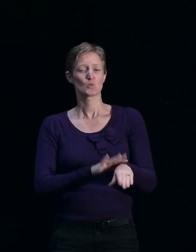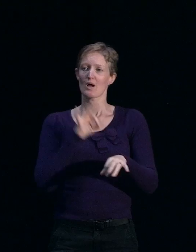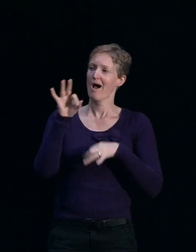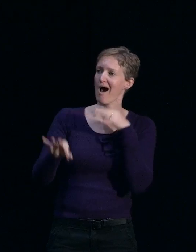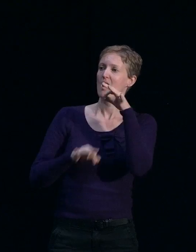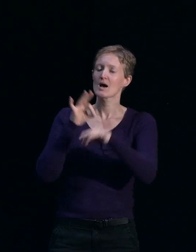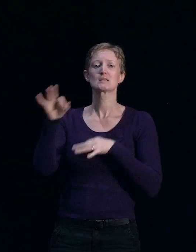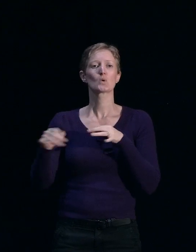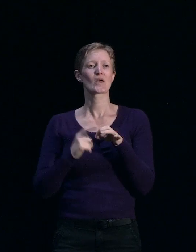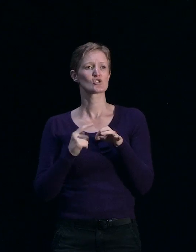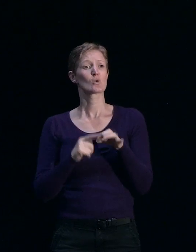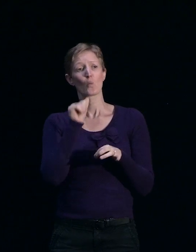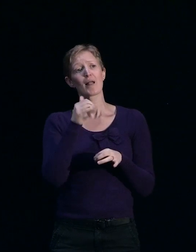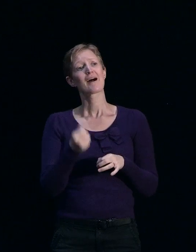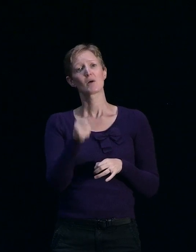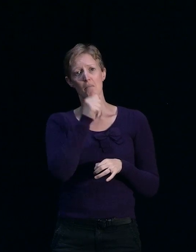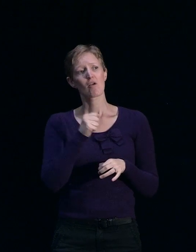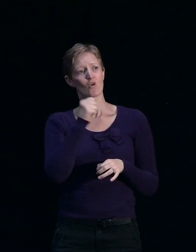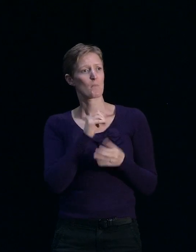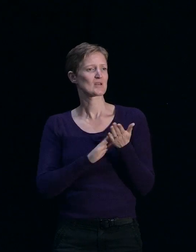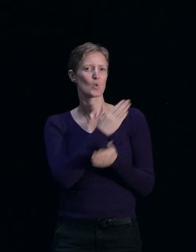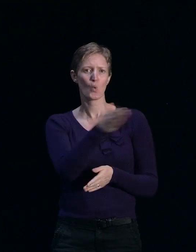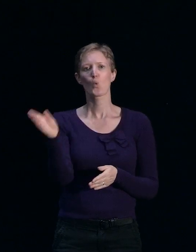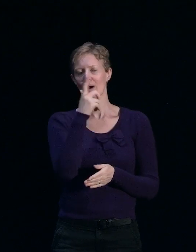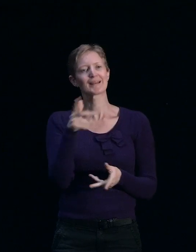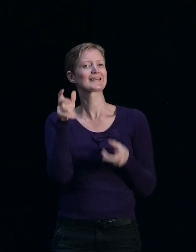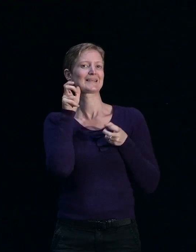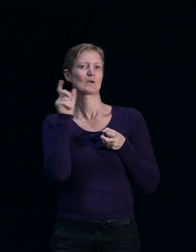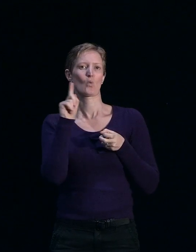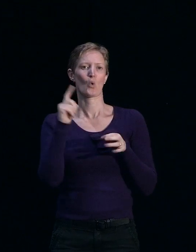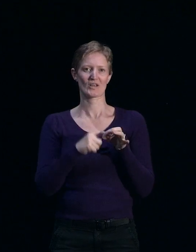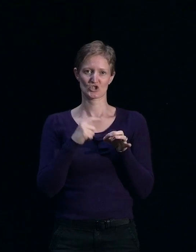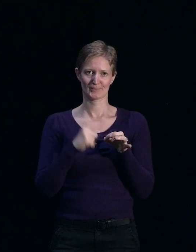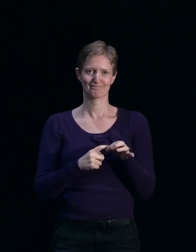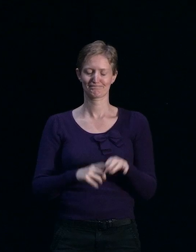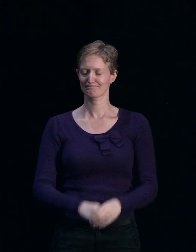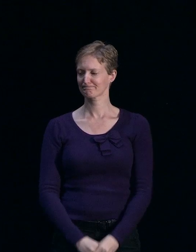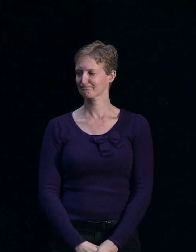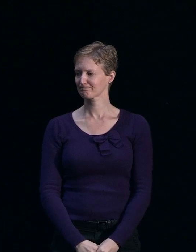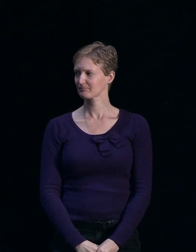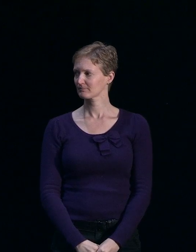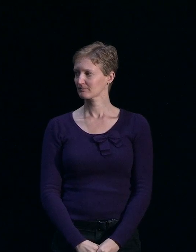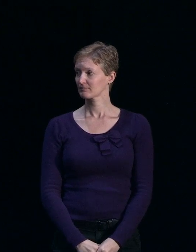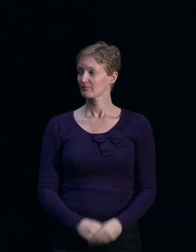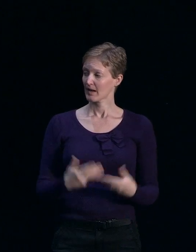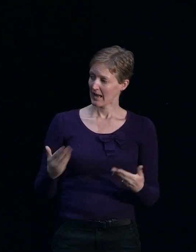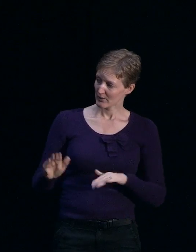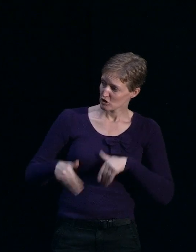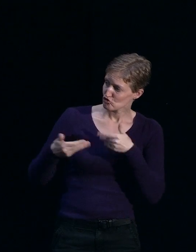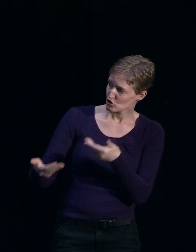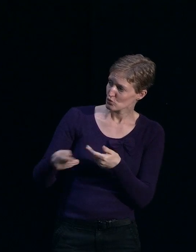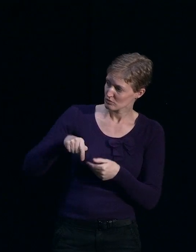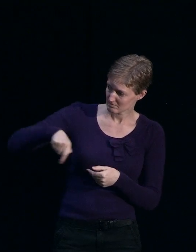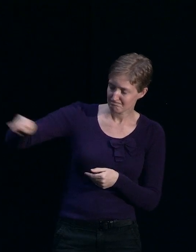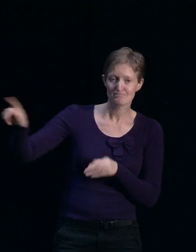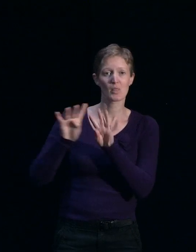so that everybody can hear the question that is going to be answered. What I'll do now is I'll introduce the panel and then just talk through